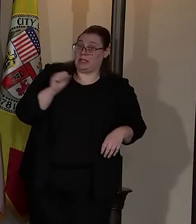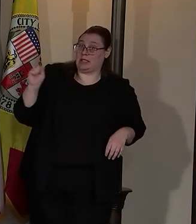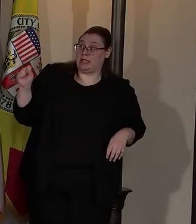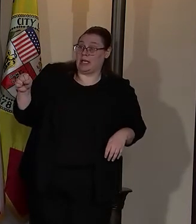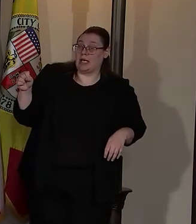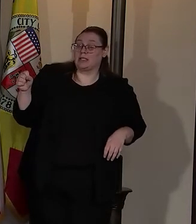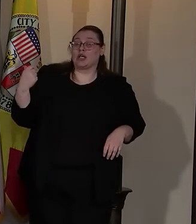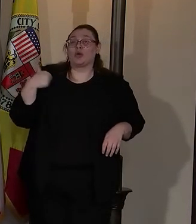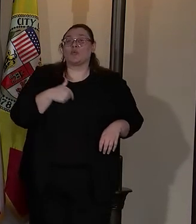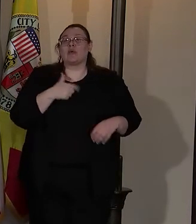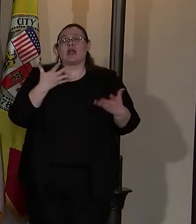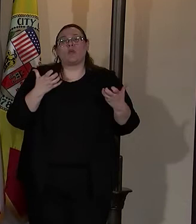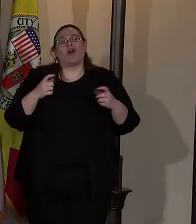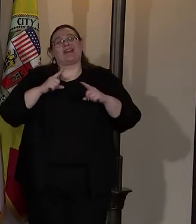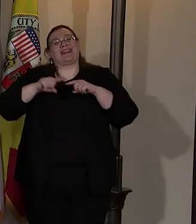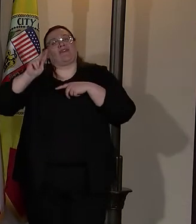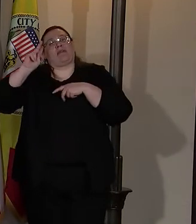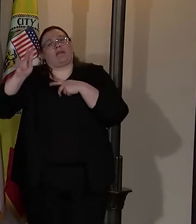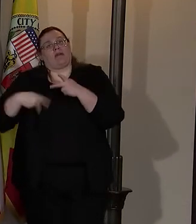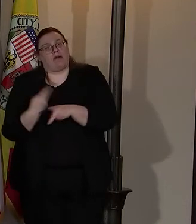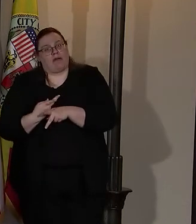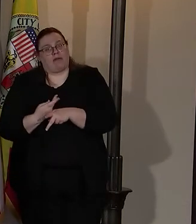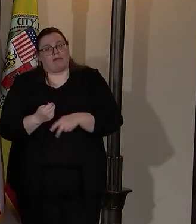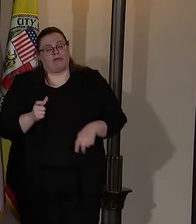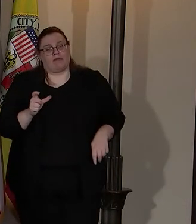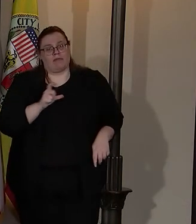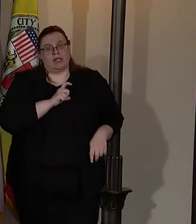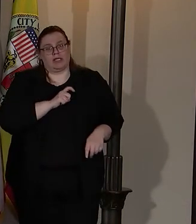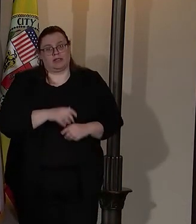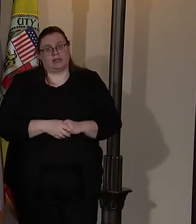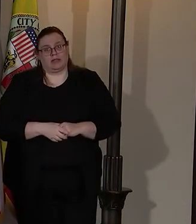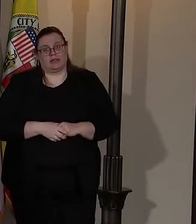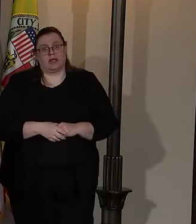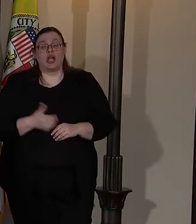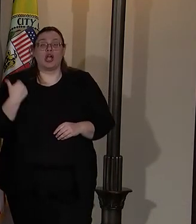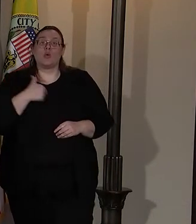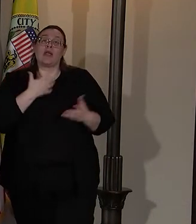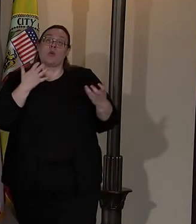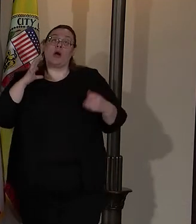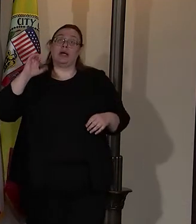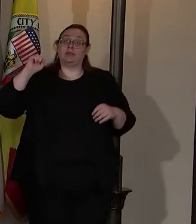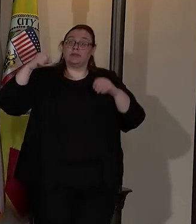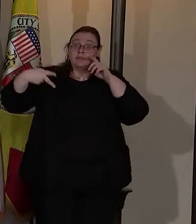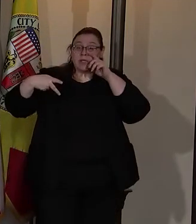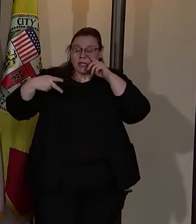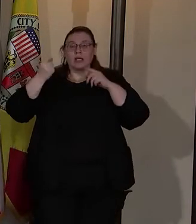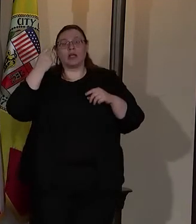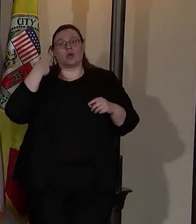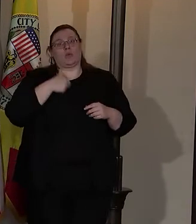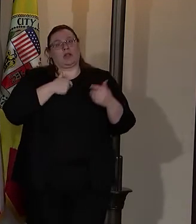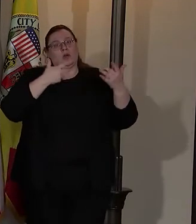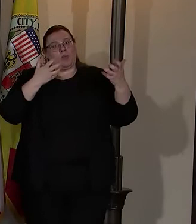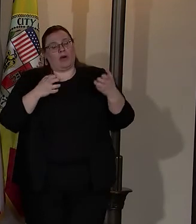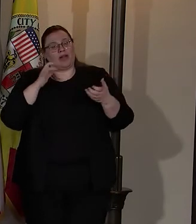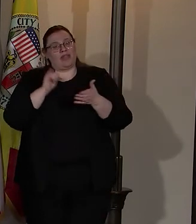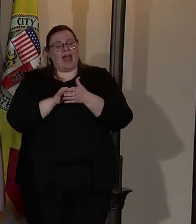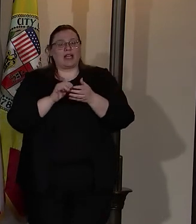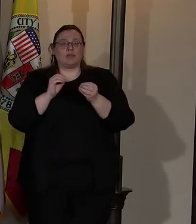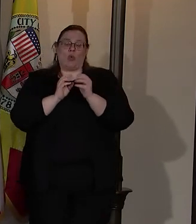but we want a different kind of policing. We want CSP, but we want it to be